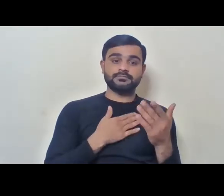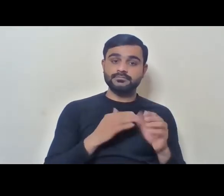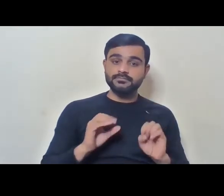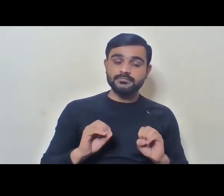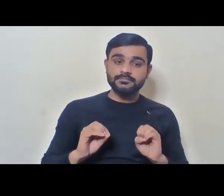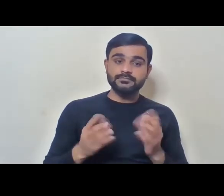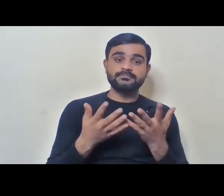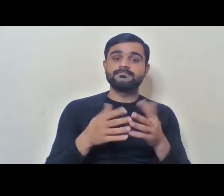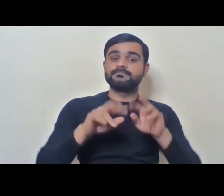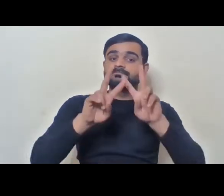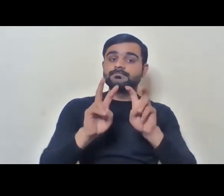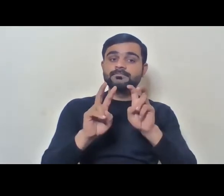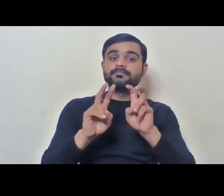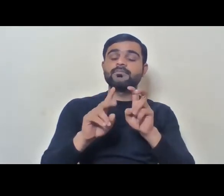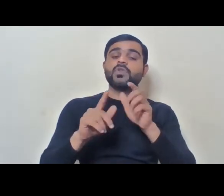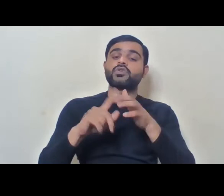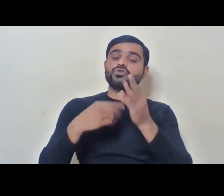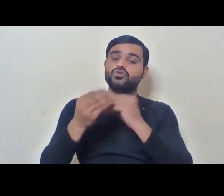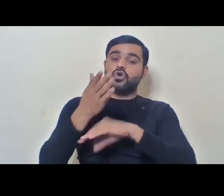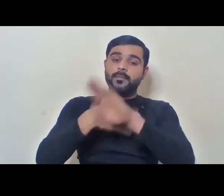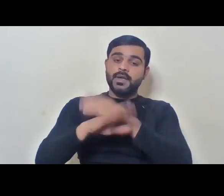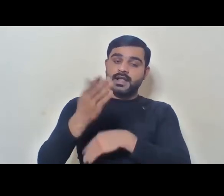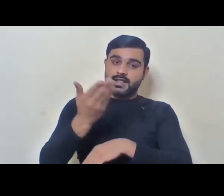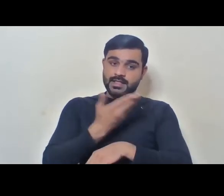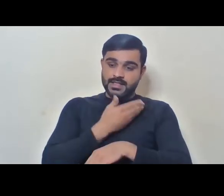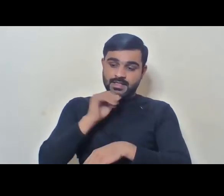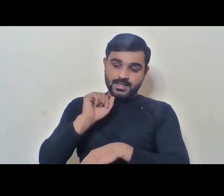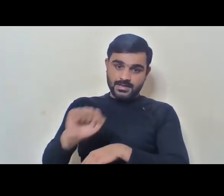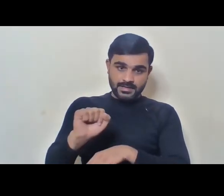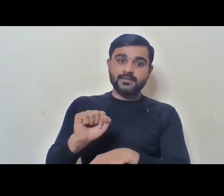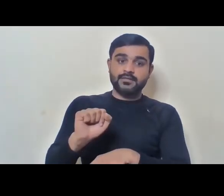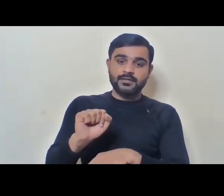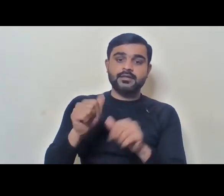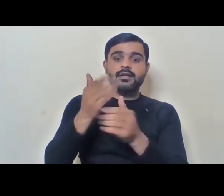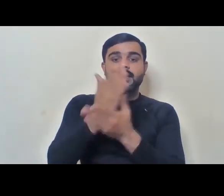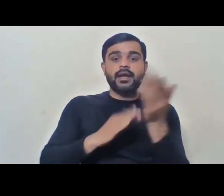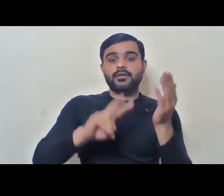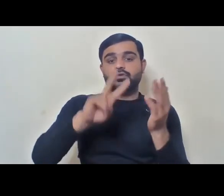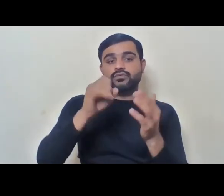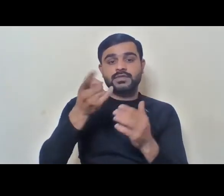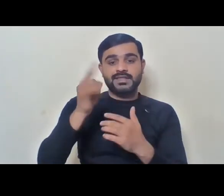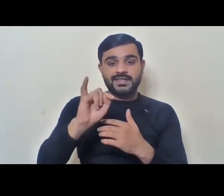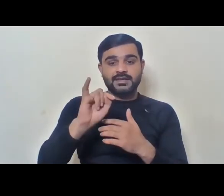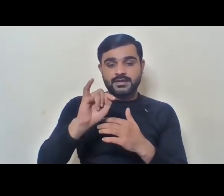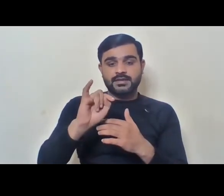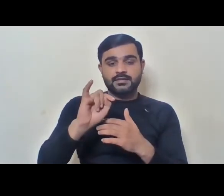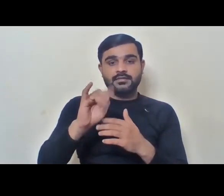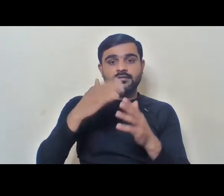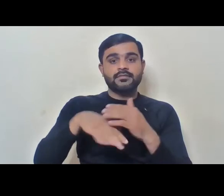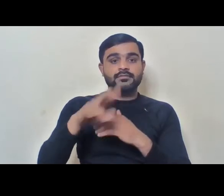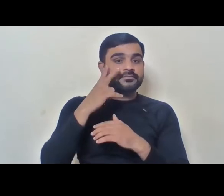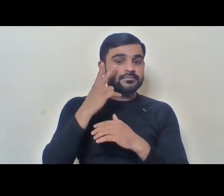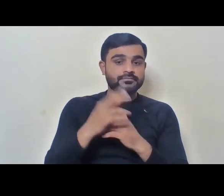speak about employment rights under the Rights of Persons with Disabilities Act 2016. And look